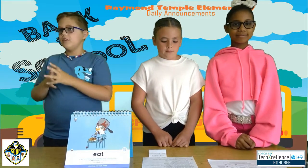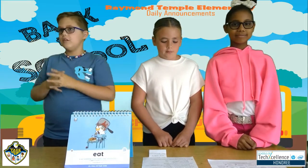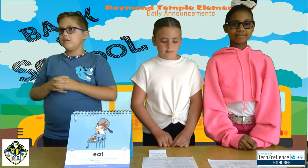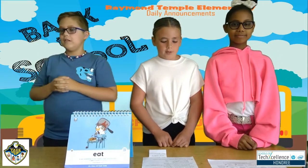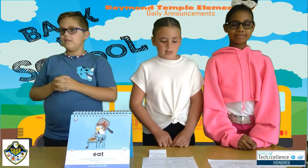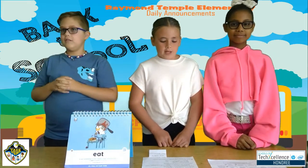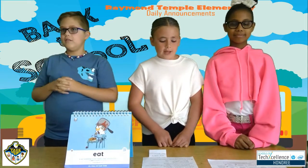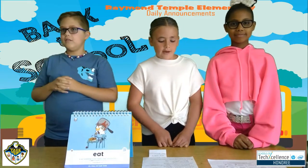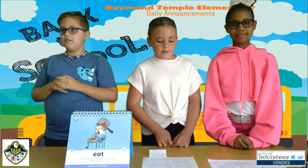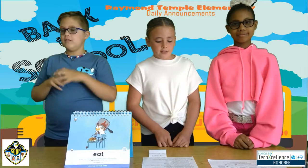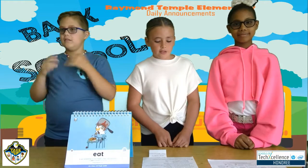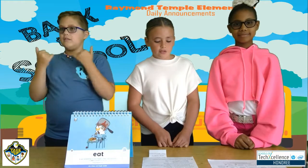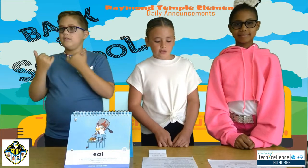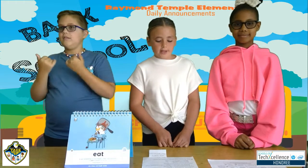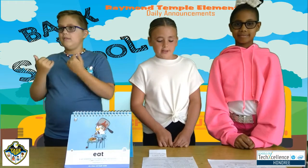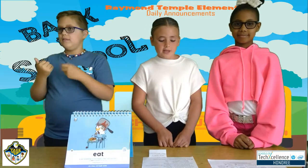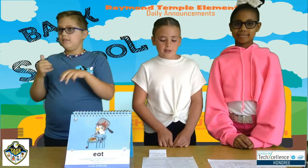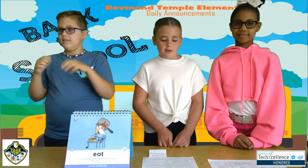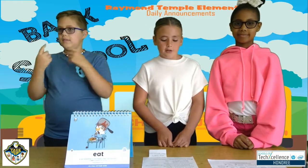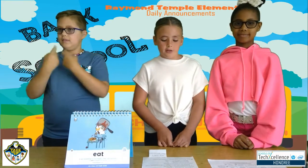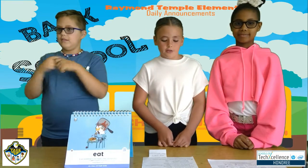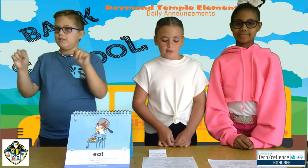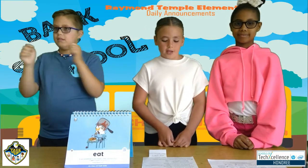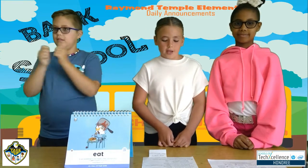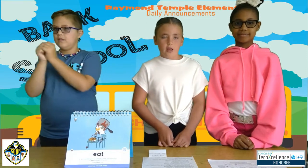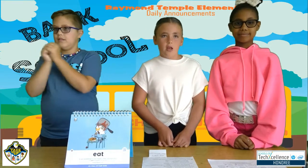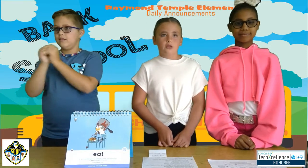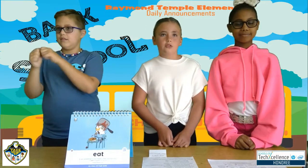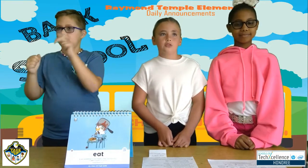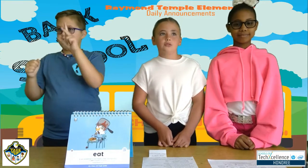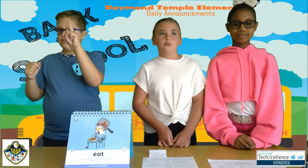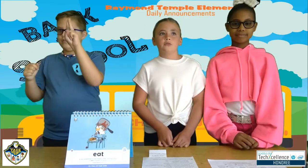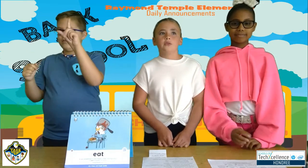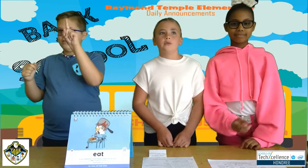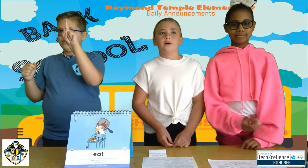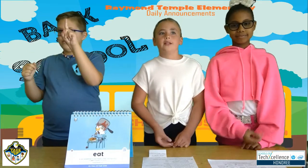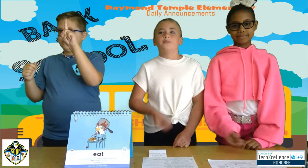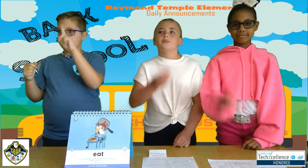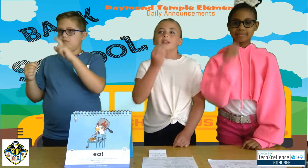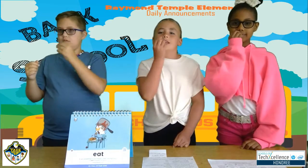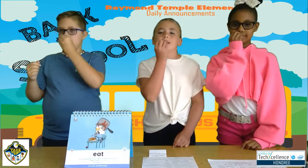Now let's try together on three, two, one. Eat.